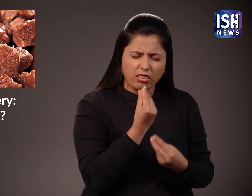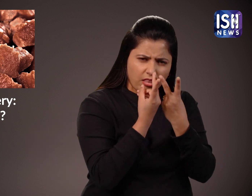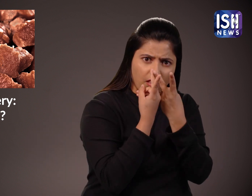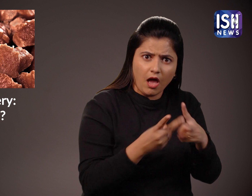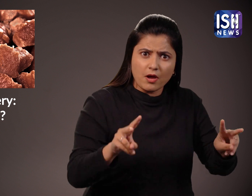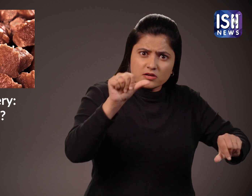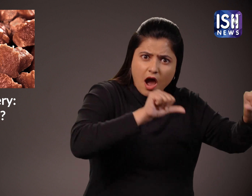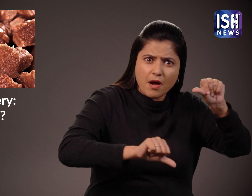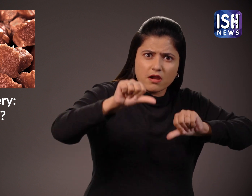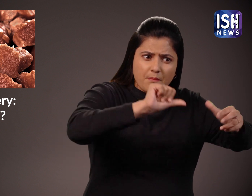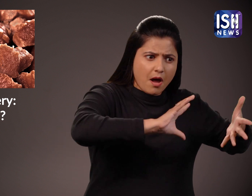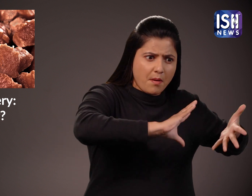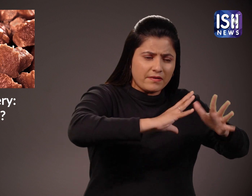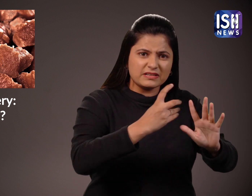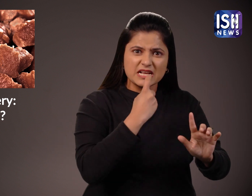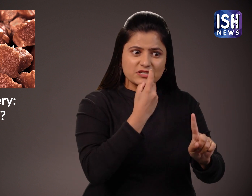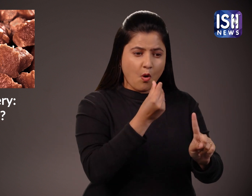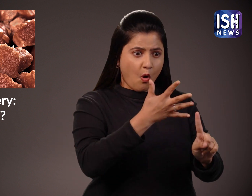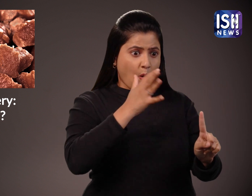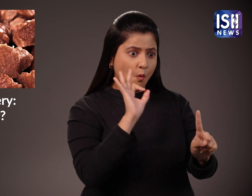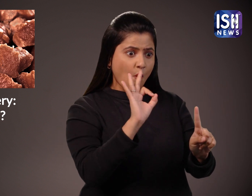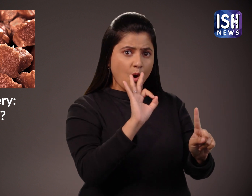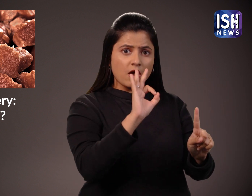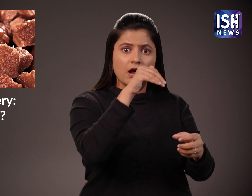Refined sugar looks white but has no nutrients in it.